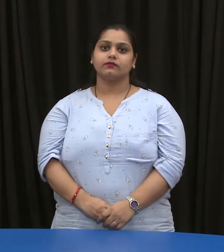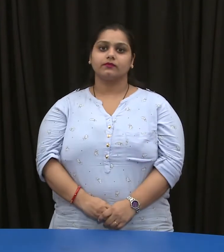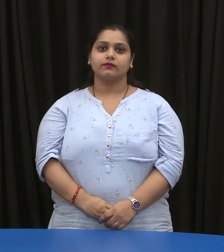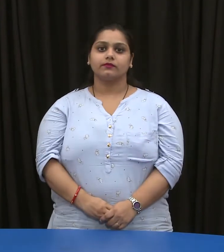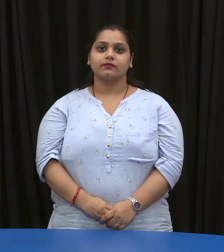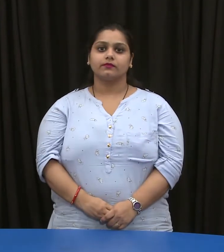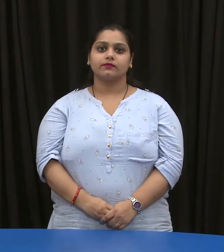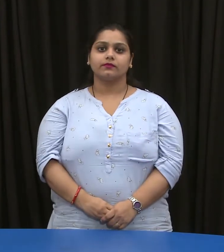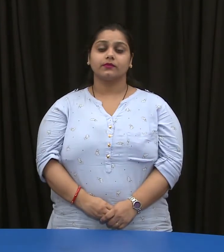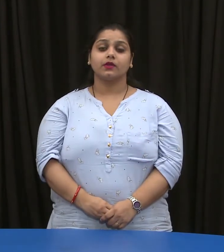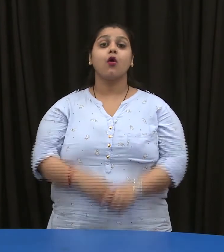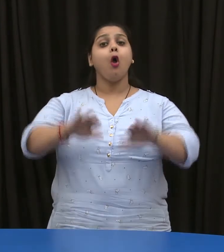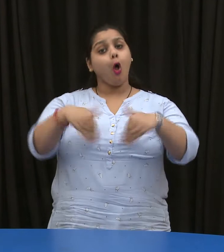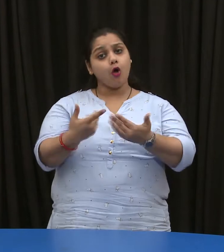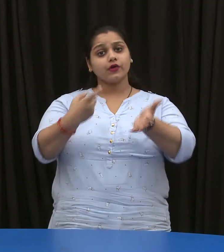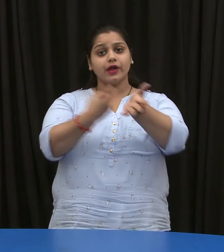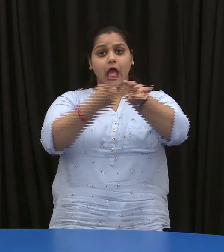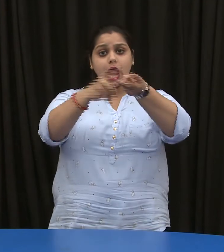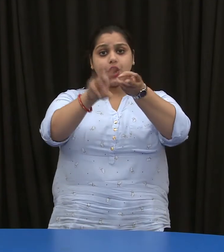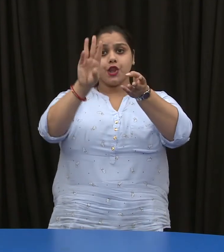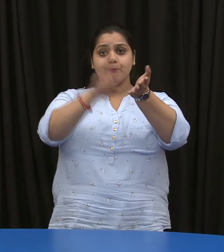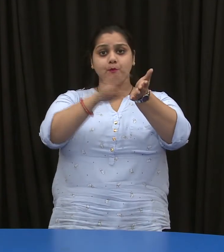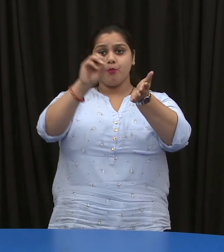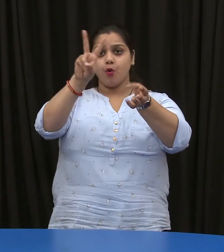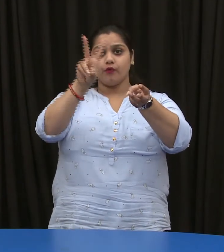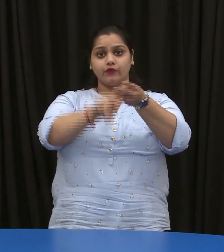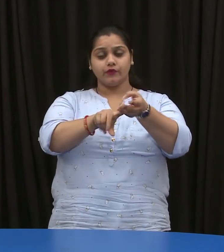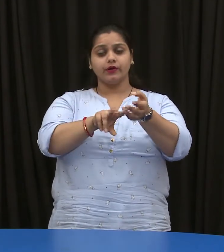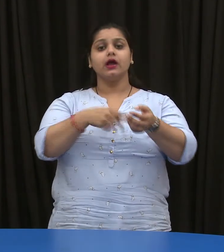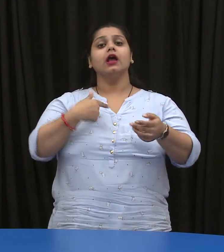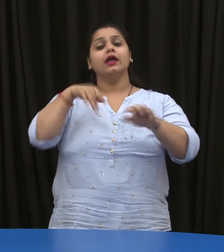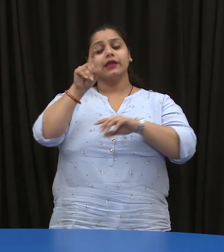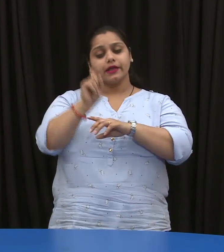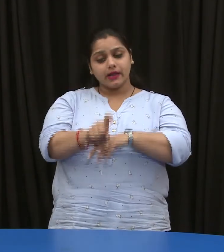To remove a program, click on Remove button.